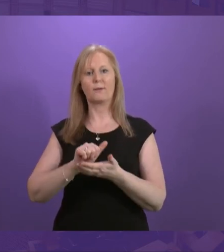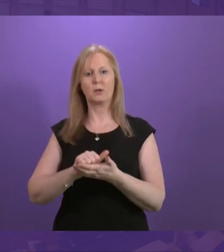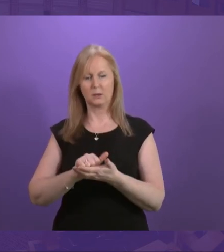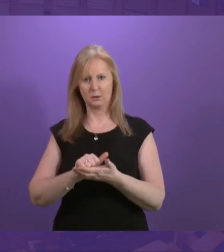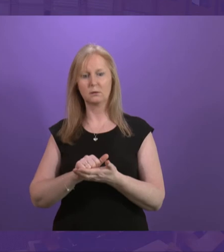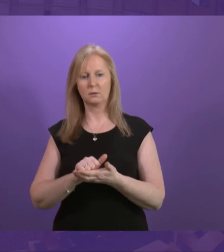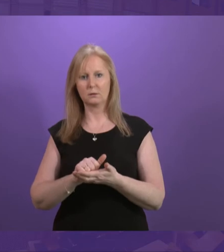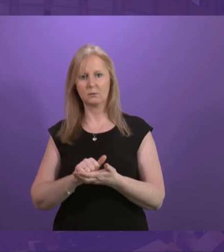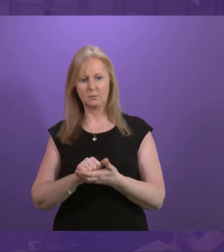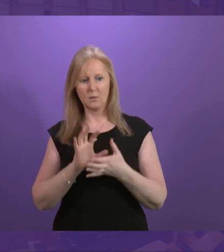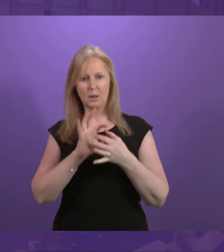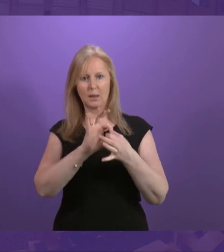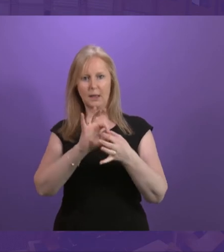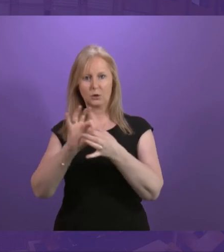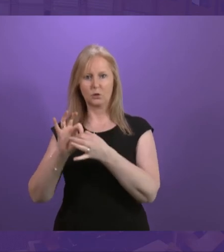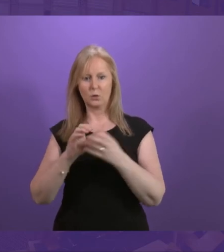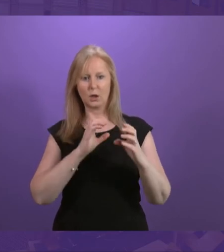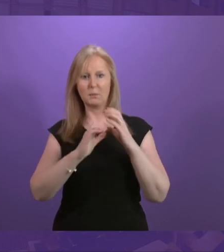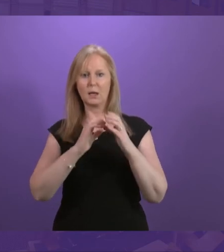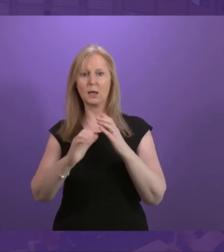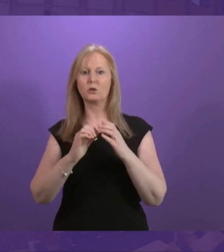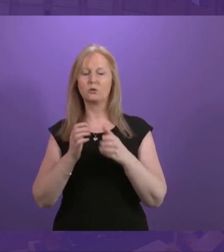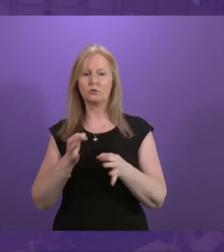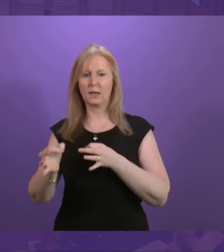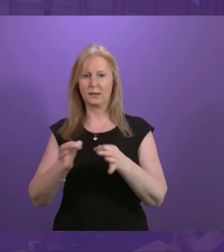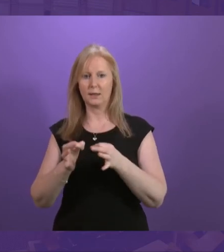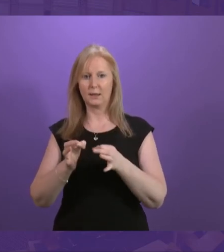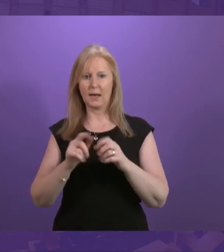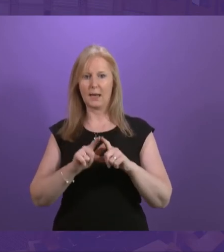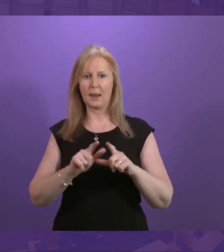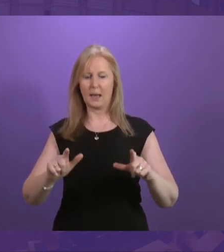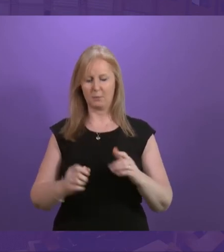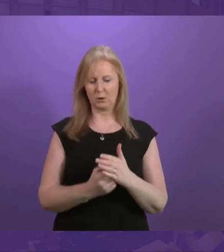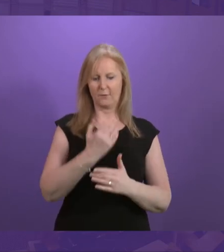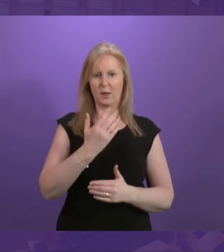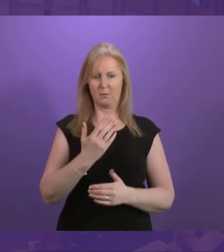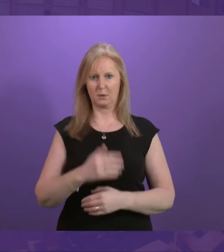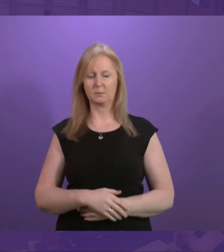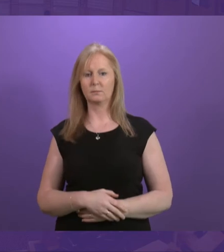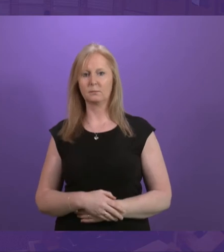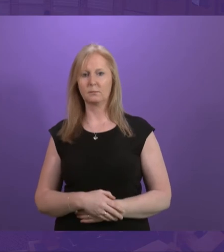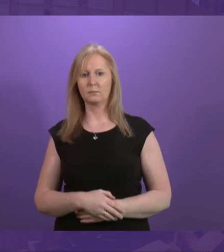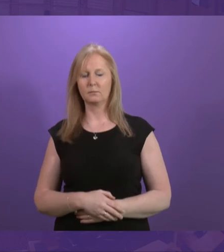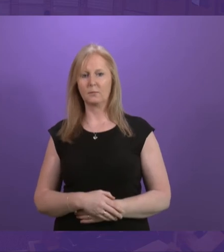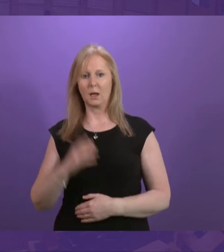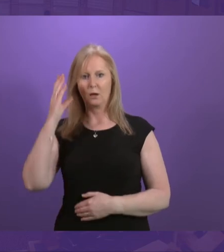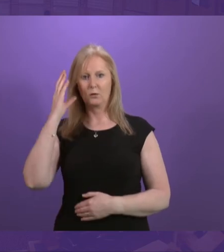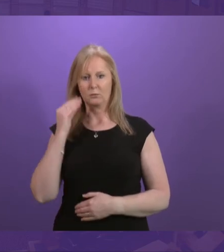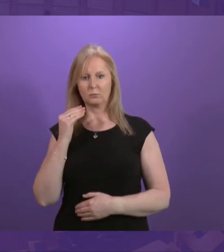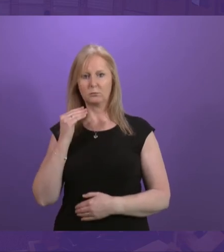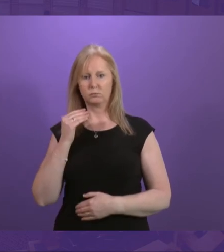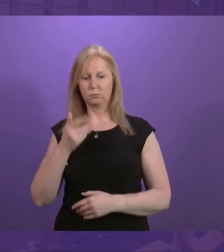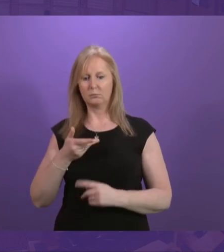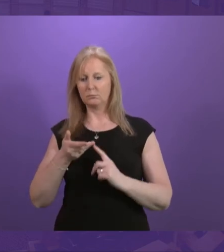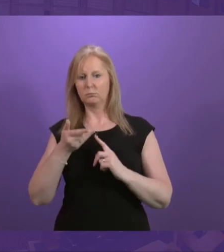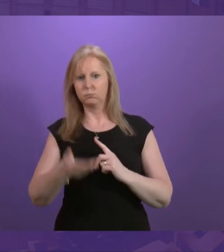directly to individual communication strategies and language acquisition. If hearing loss is congenital then the person